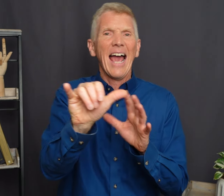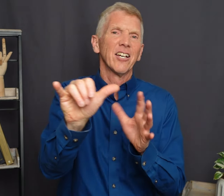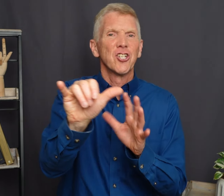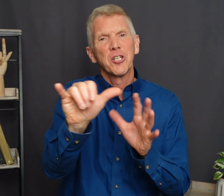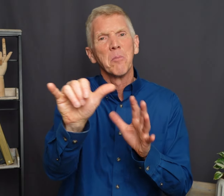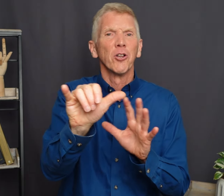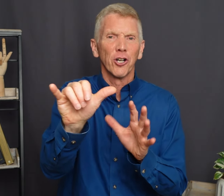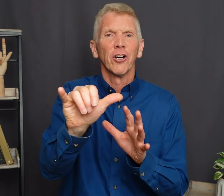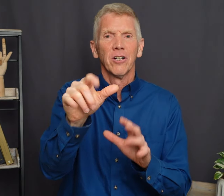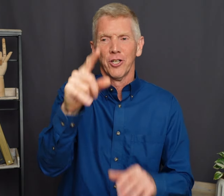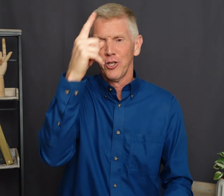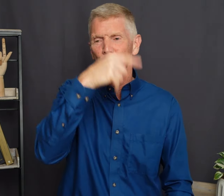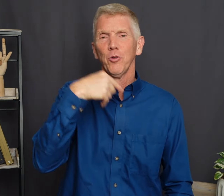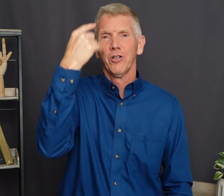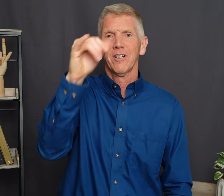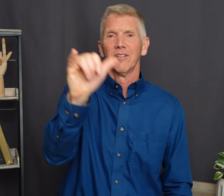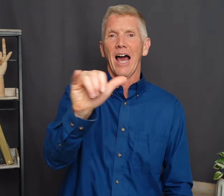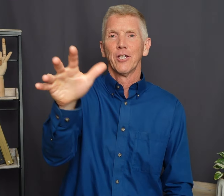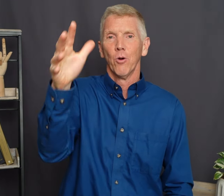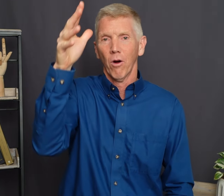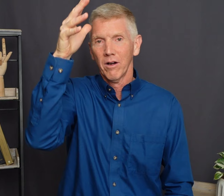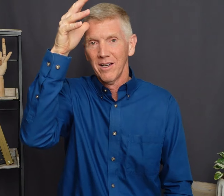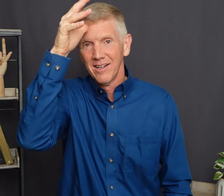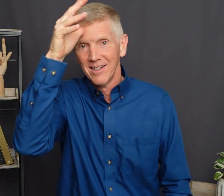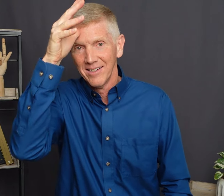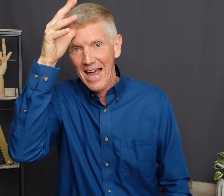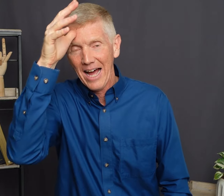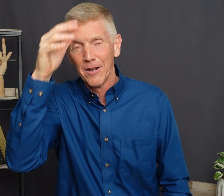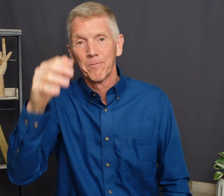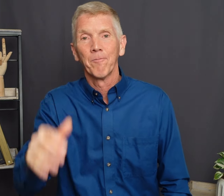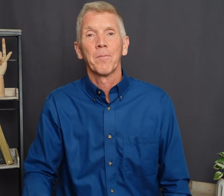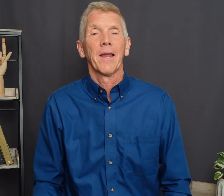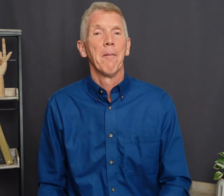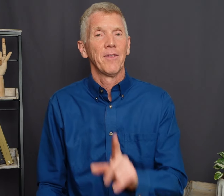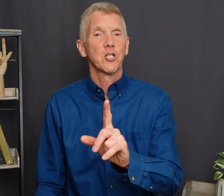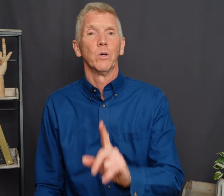similar You look like your dad How about this one